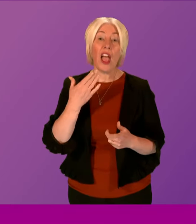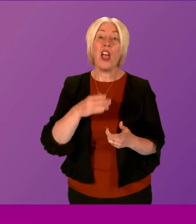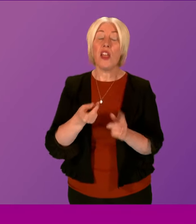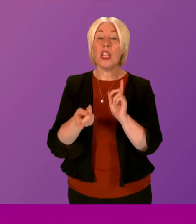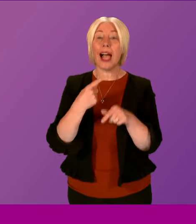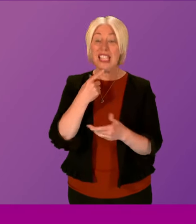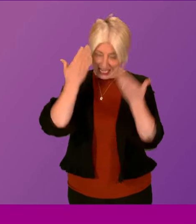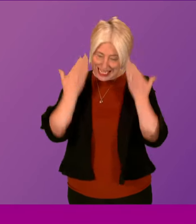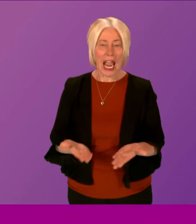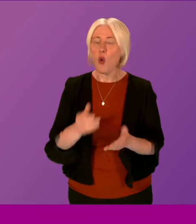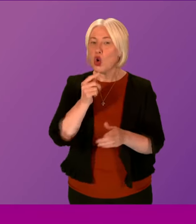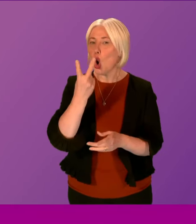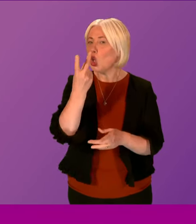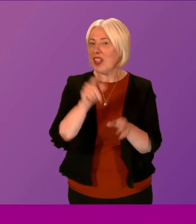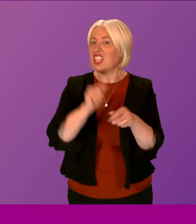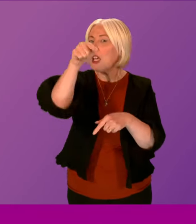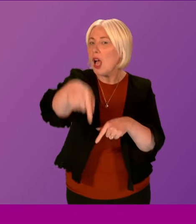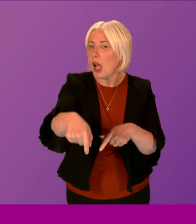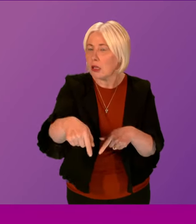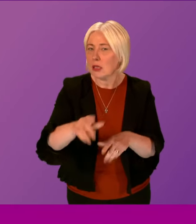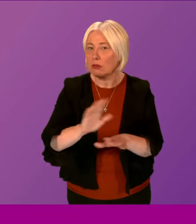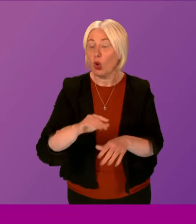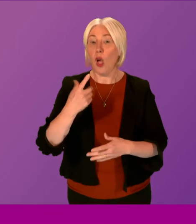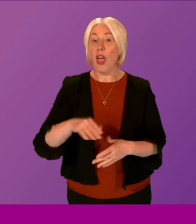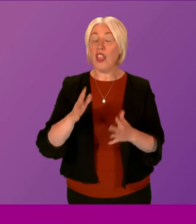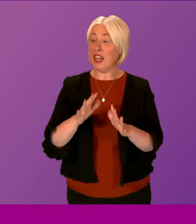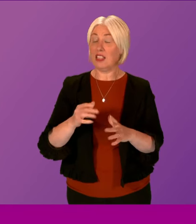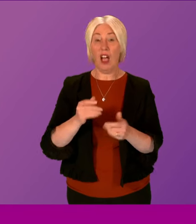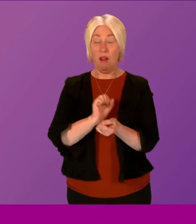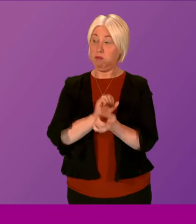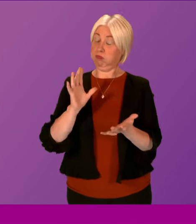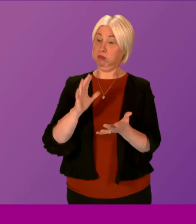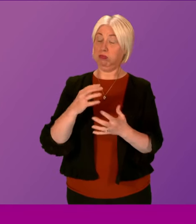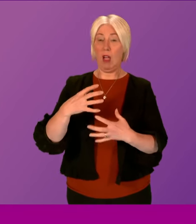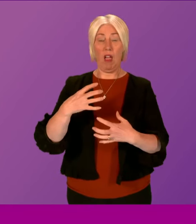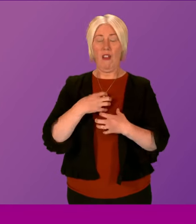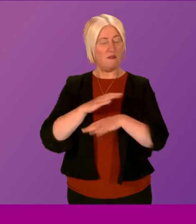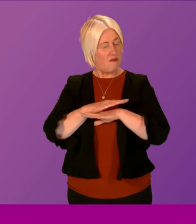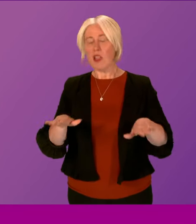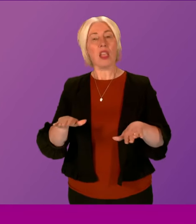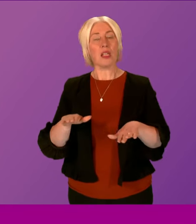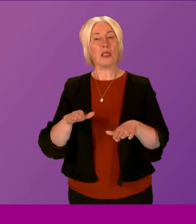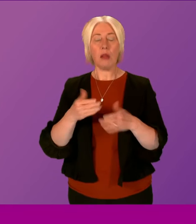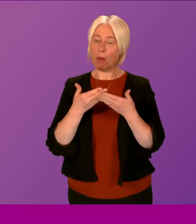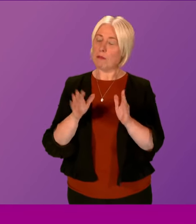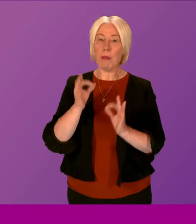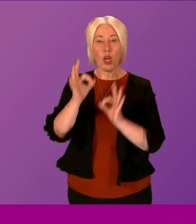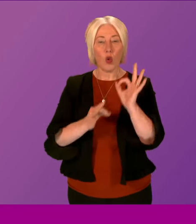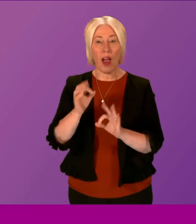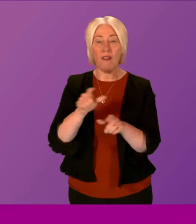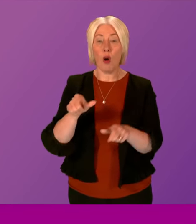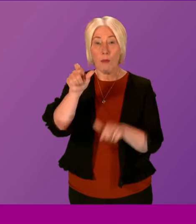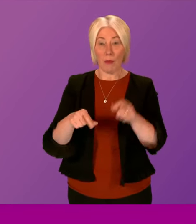in another 20 years. They need a free and fearless public inquiry that victims and their families